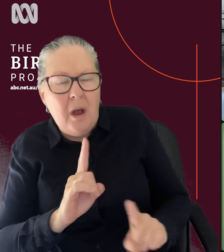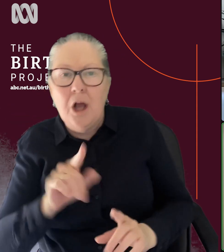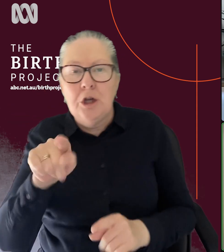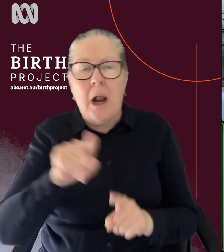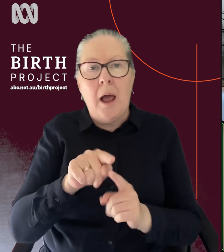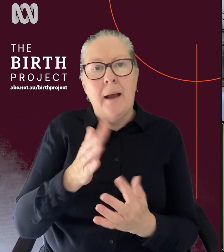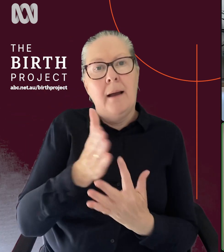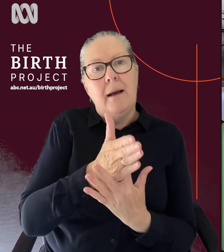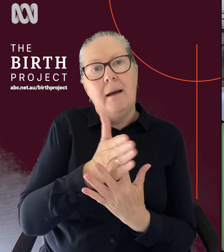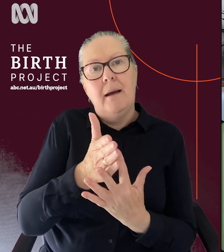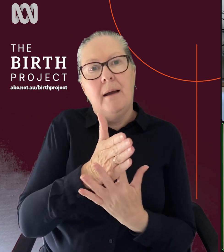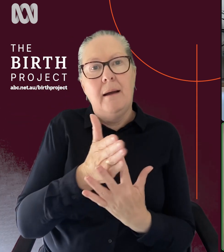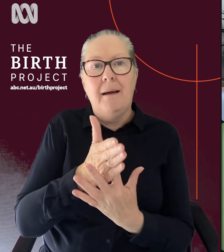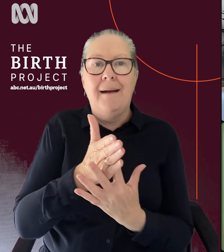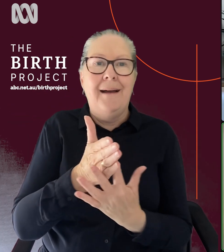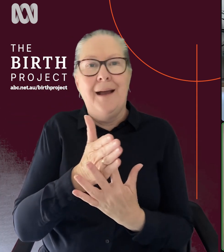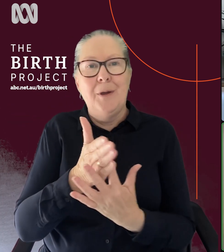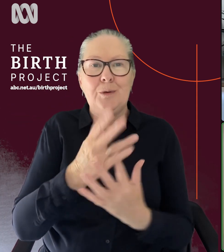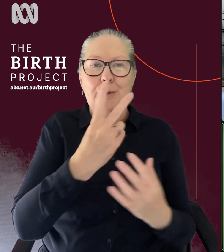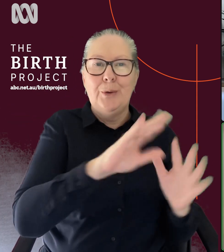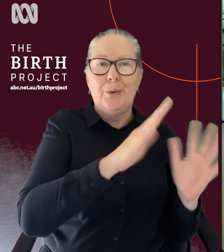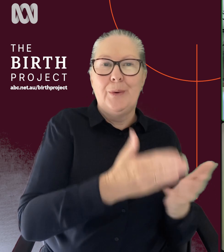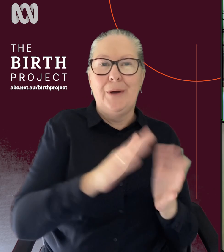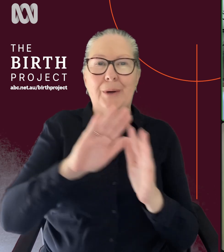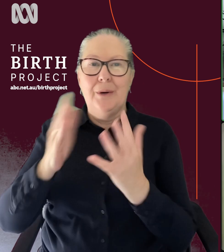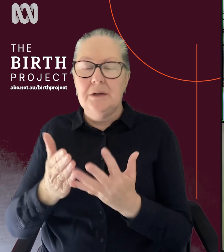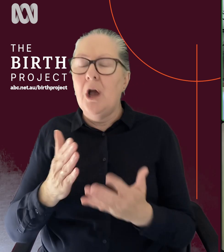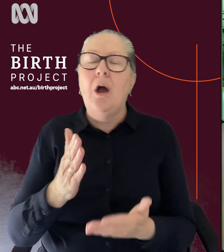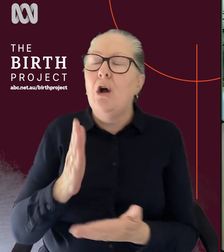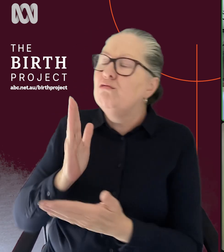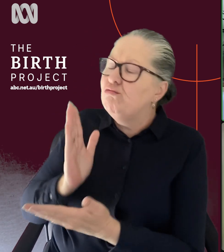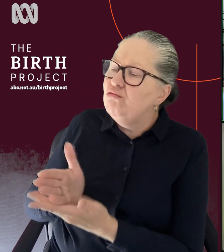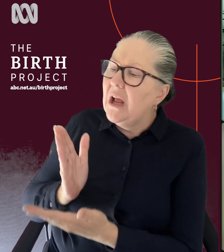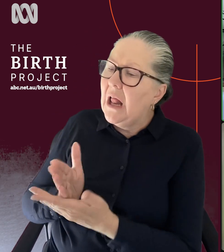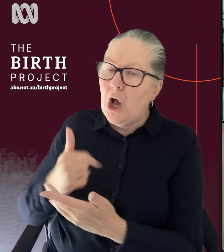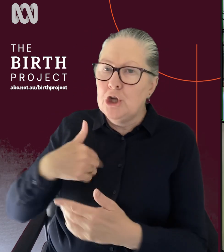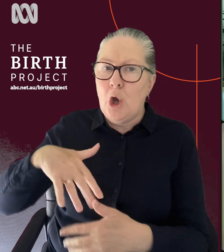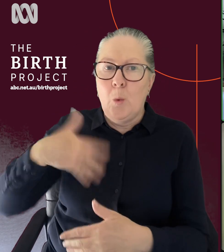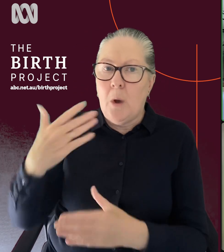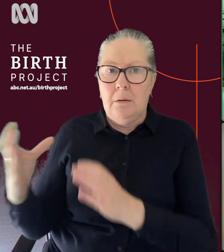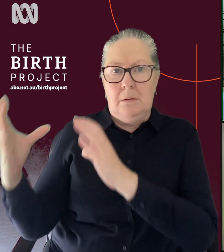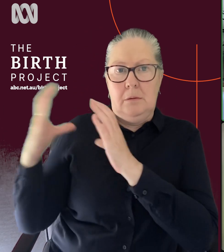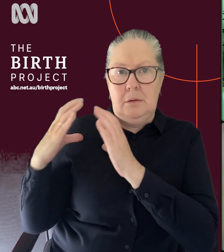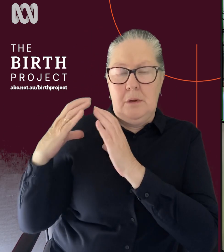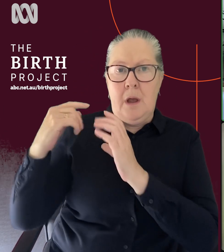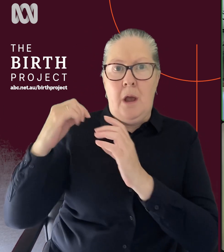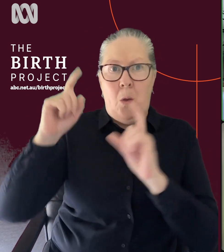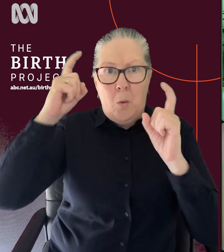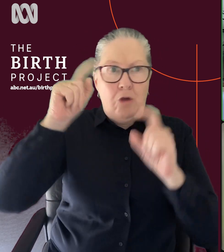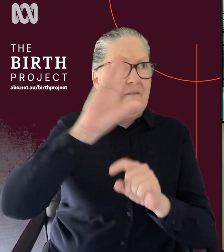kind of in-between two worlds like the baby is almost. It was about not carrying anyone else's mental or emotional load except my own